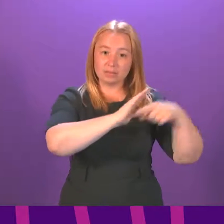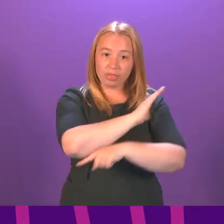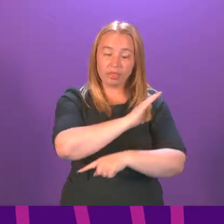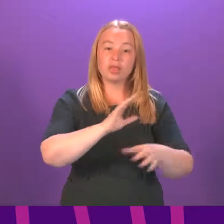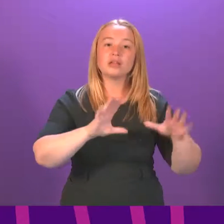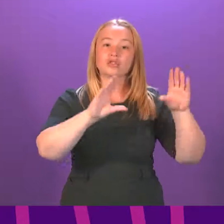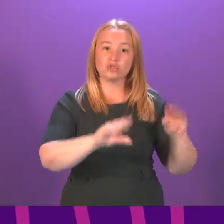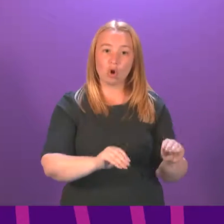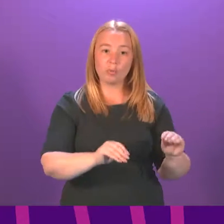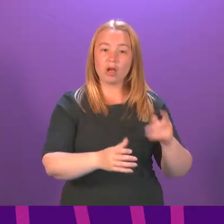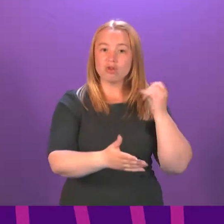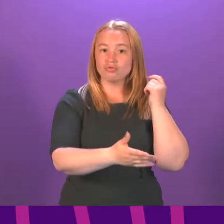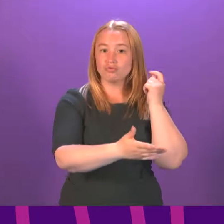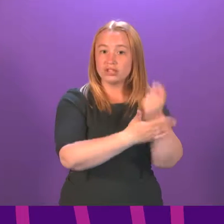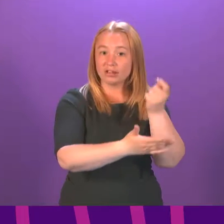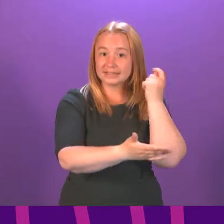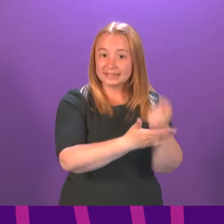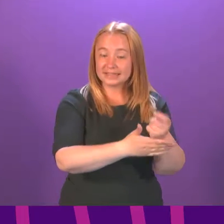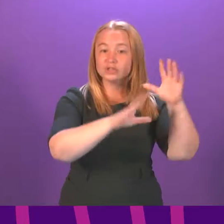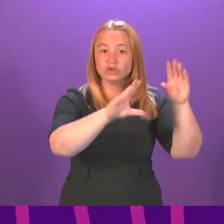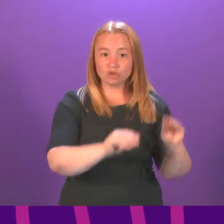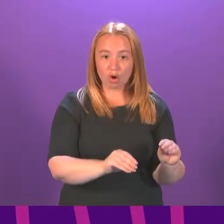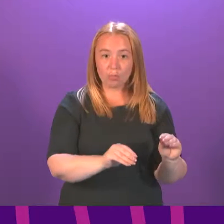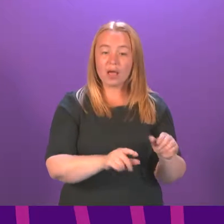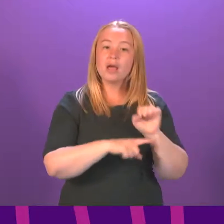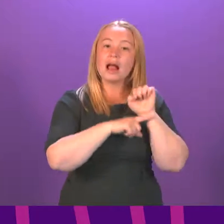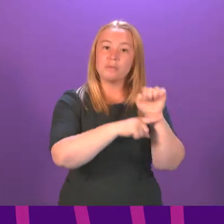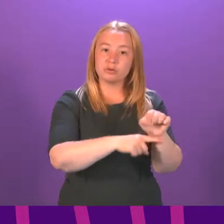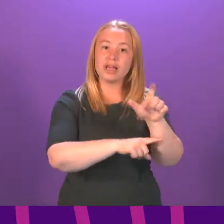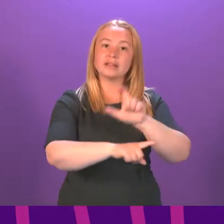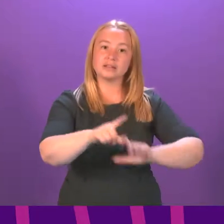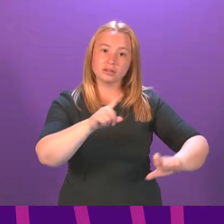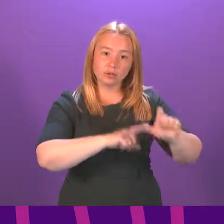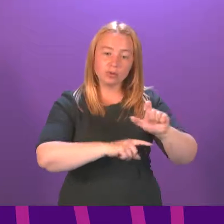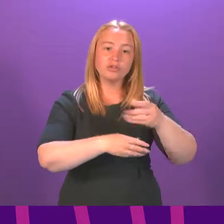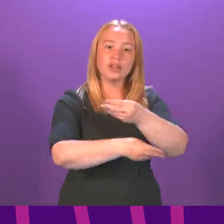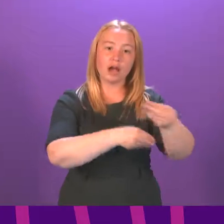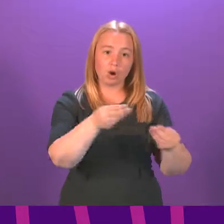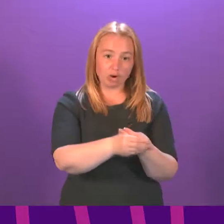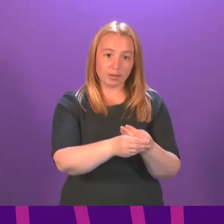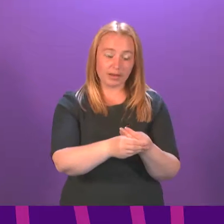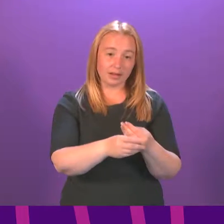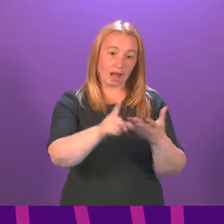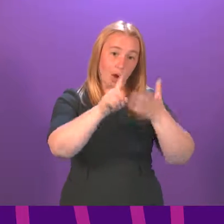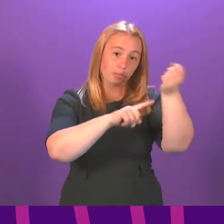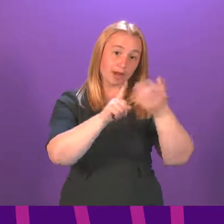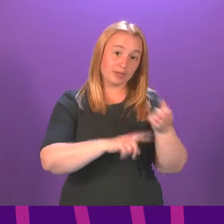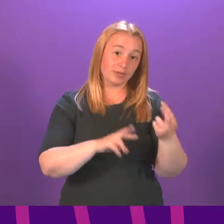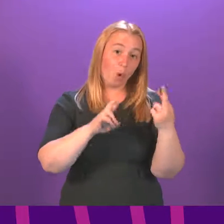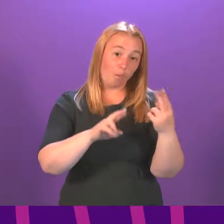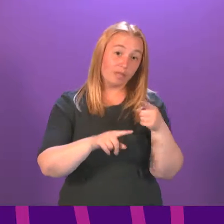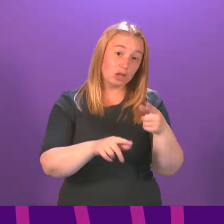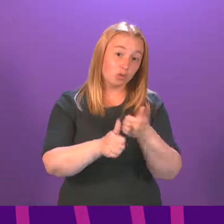threat of redundancy that was hanging over the staff, and protect the local economy. All objectives that I'm sure the member supports.